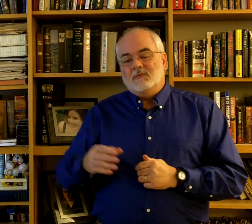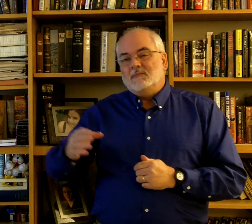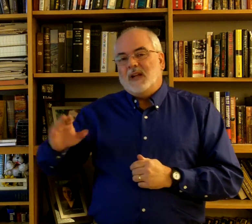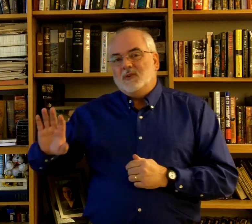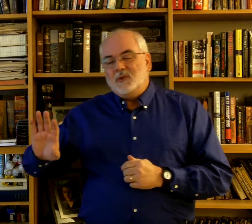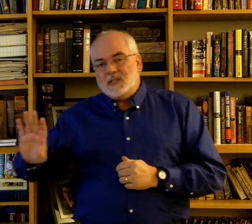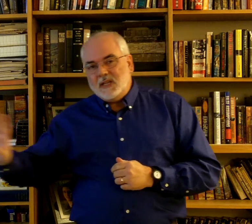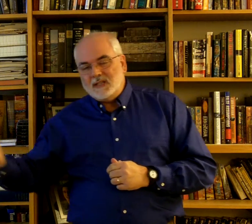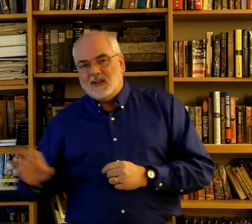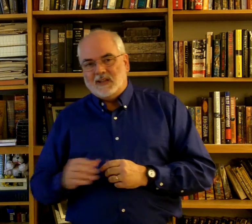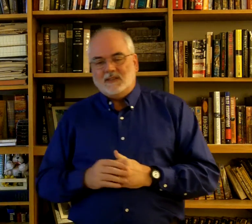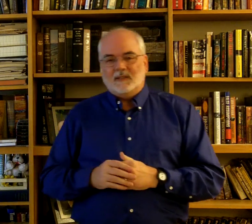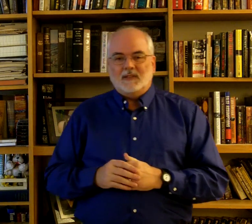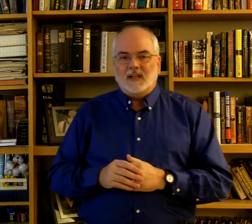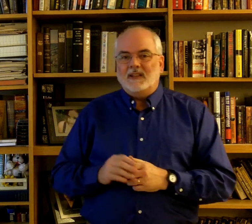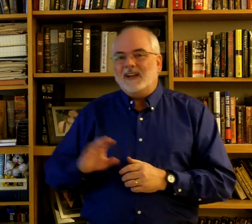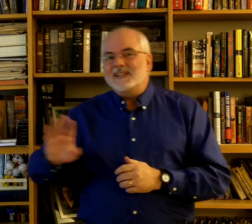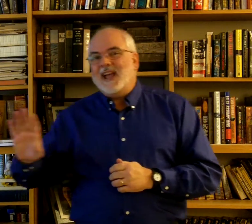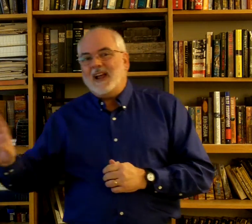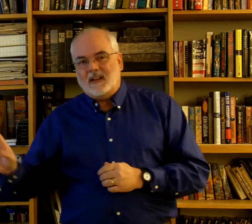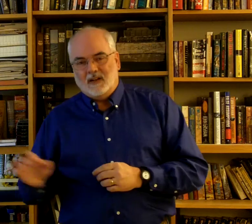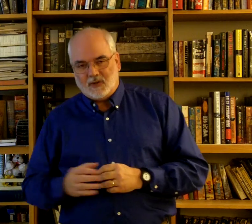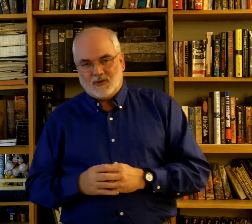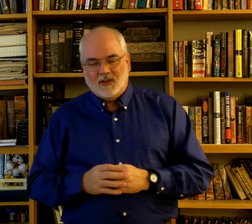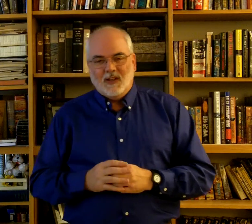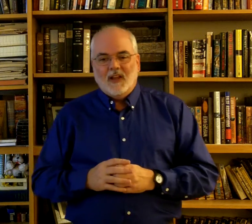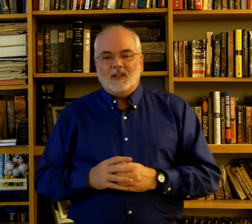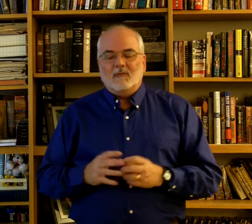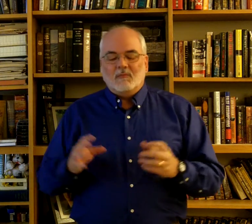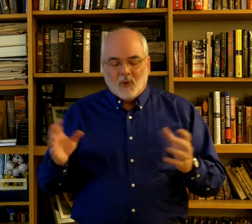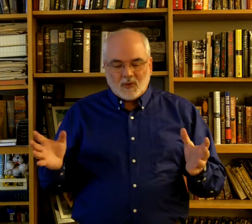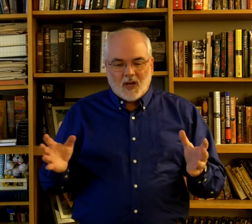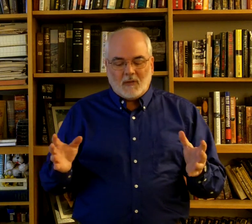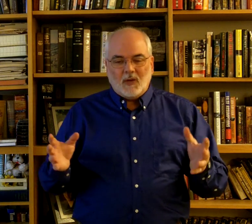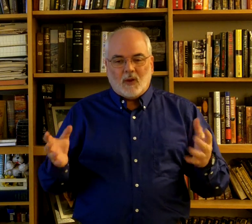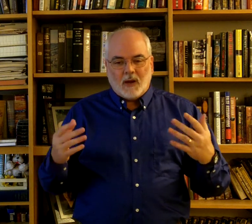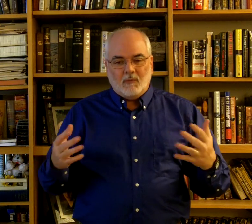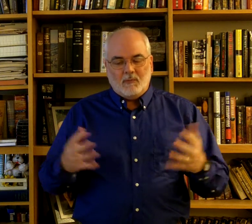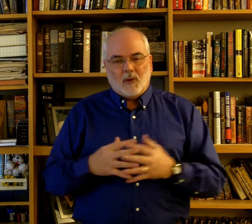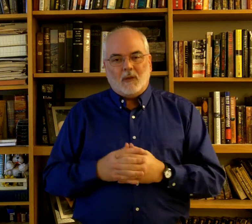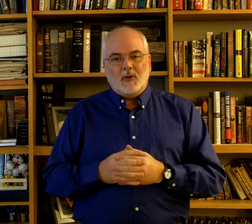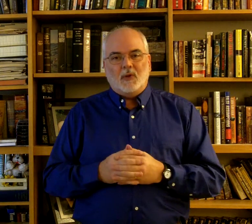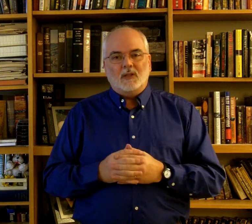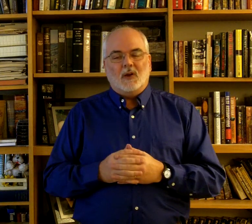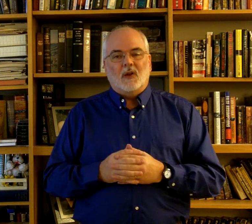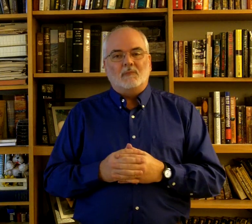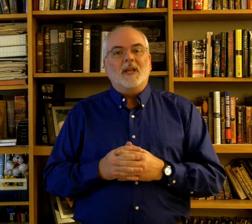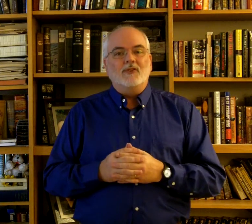I don't do C signs. It's not exact English. Most commonly, what I'll be doing is called pidgin.